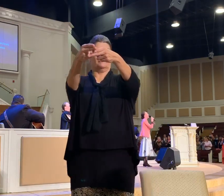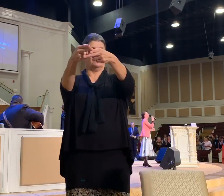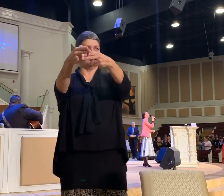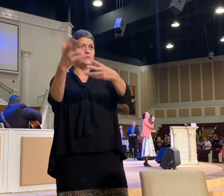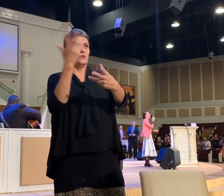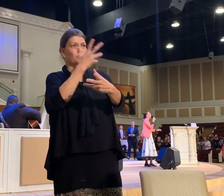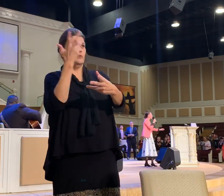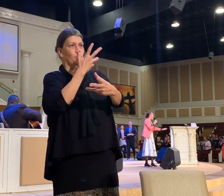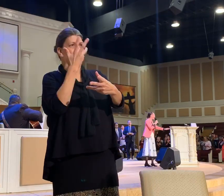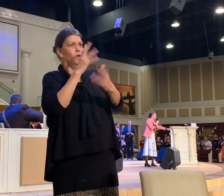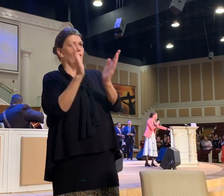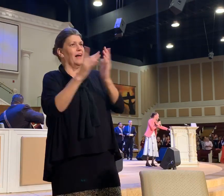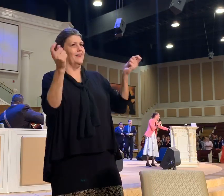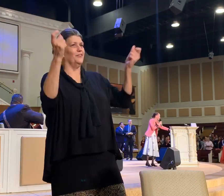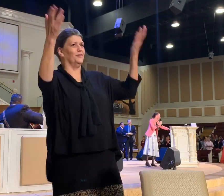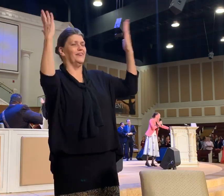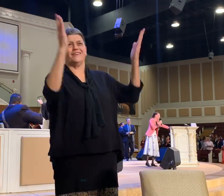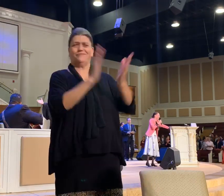Hallelujah!